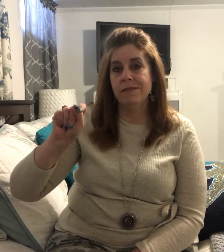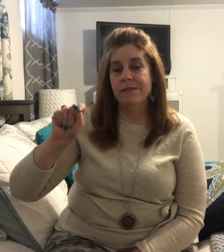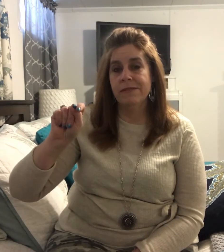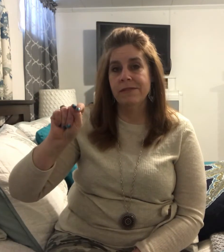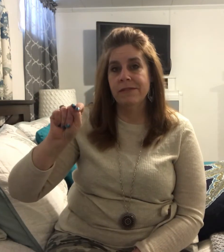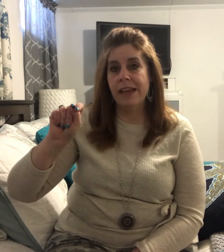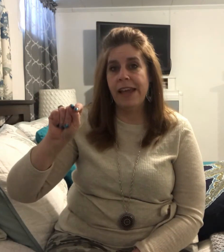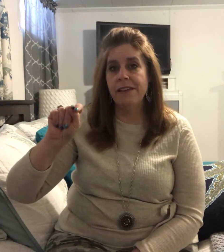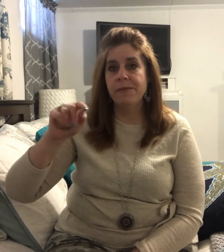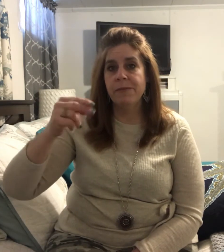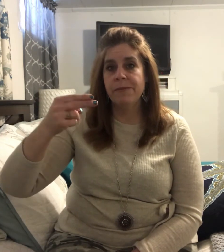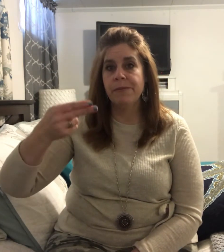Again.